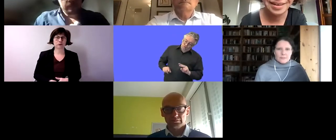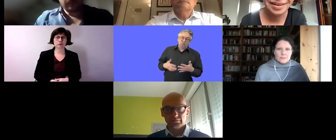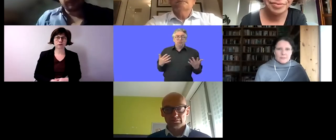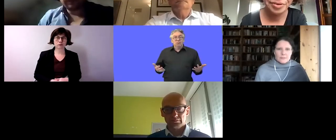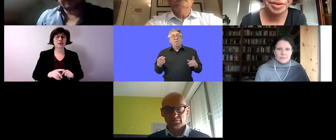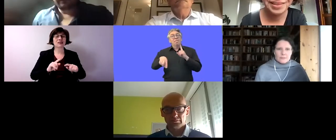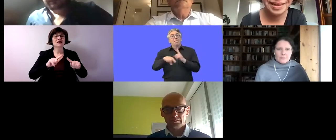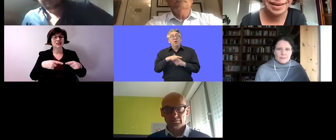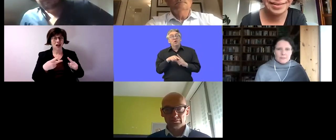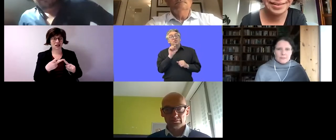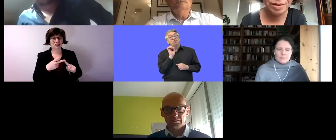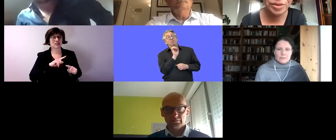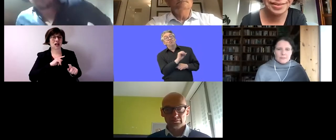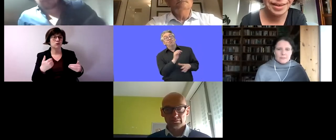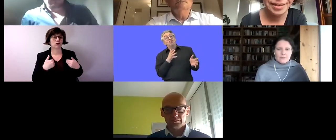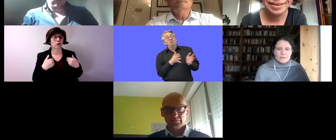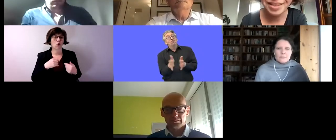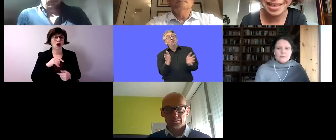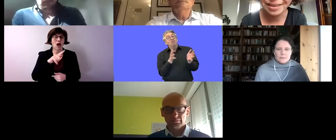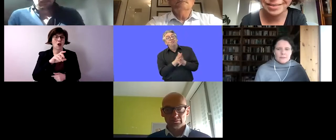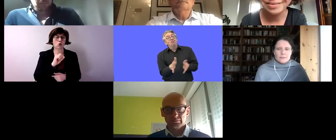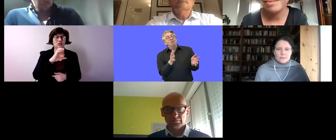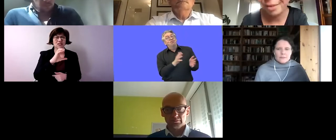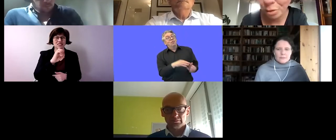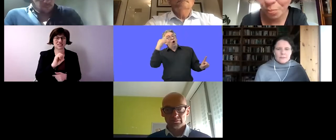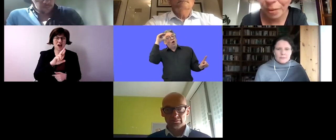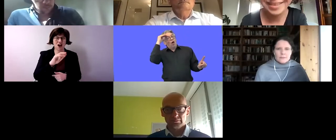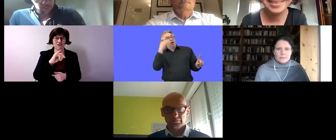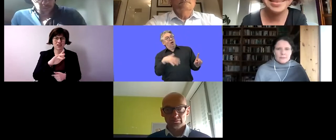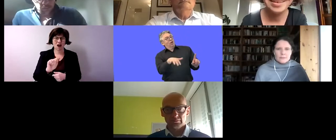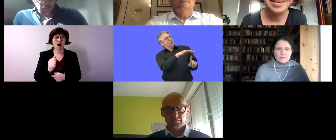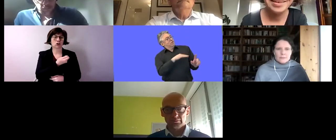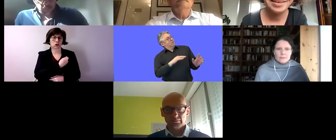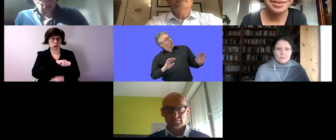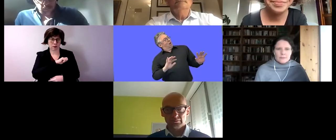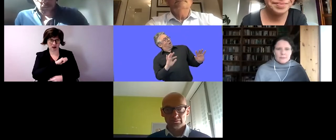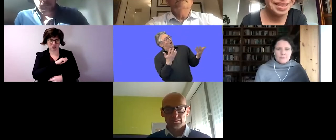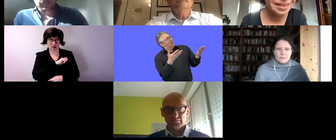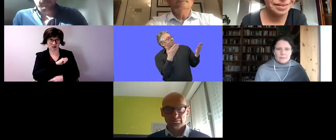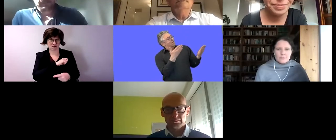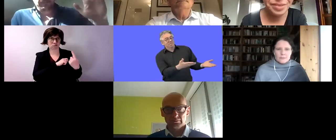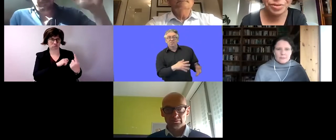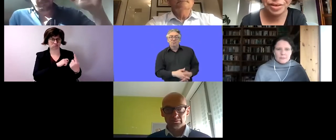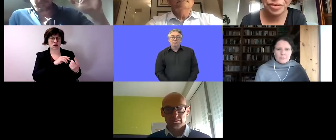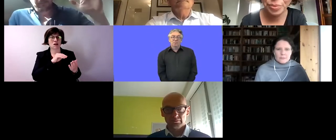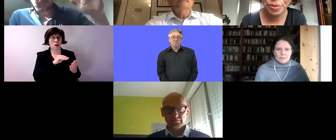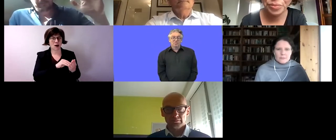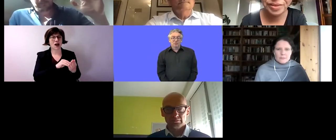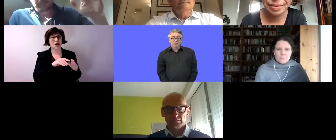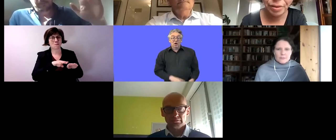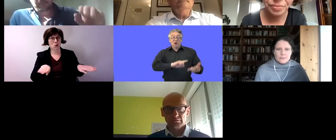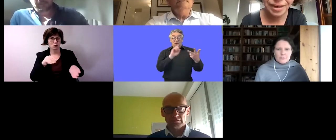situation currently in ireland and i'm also very glad that mr lewis servia from spain